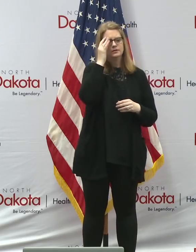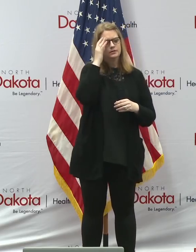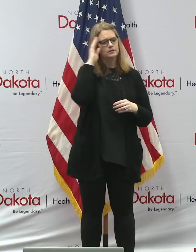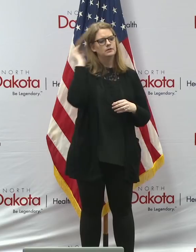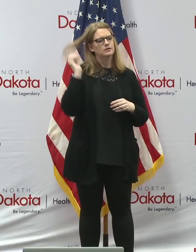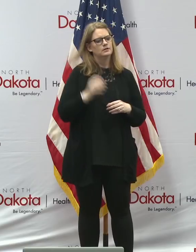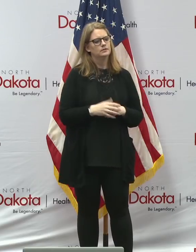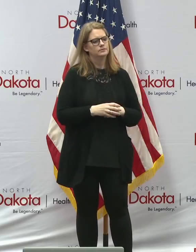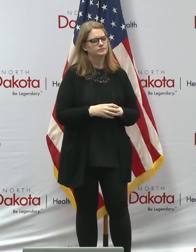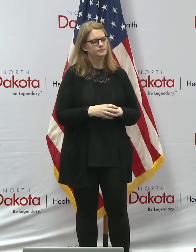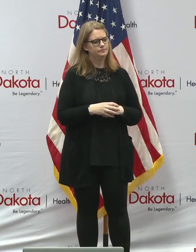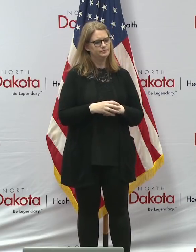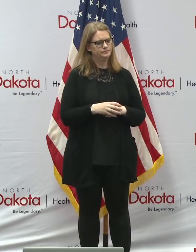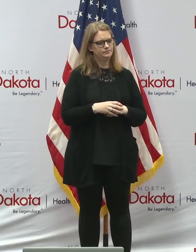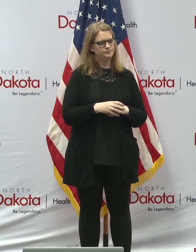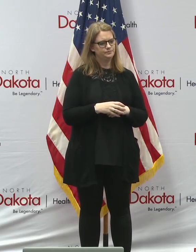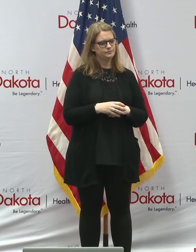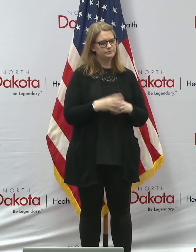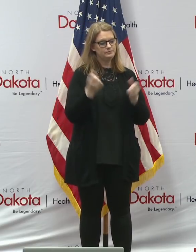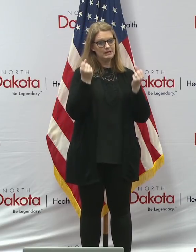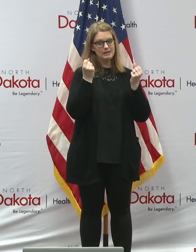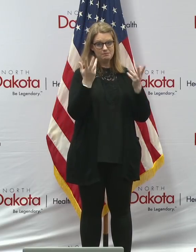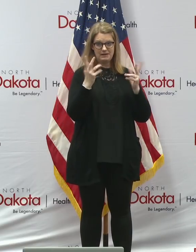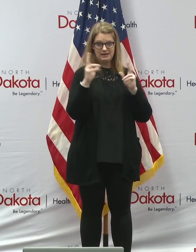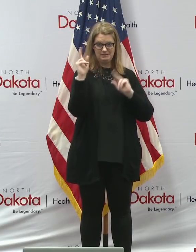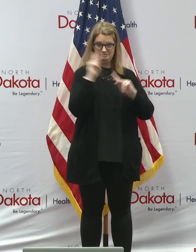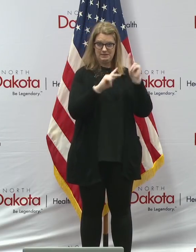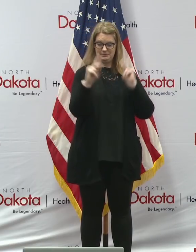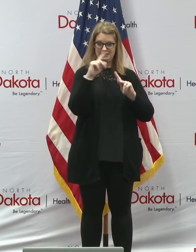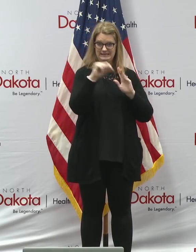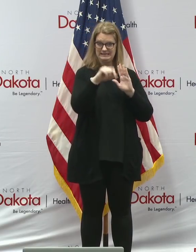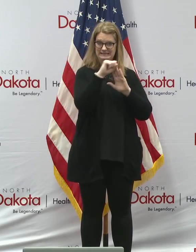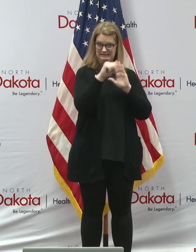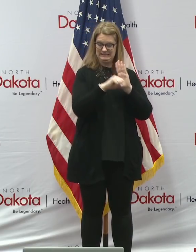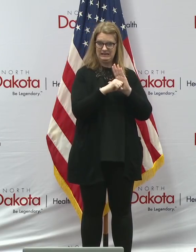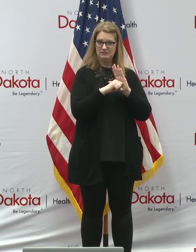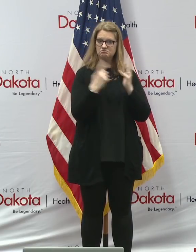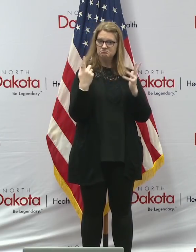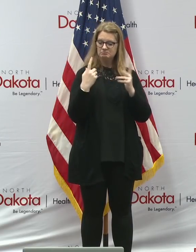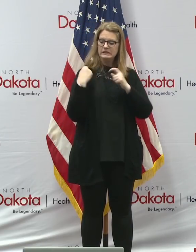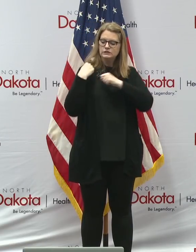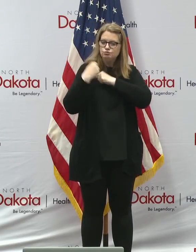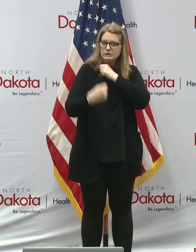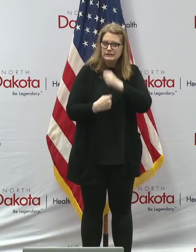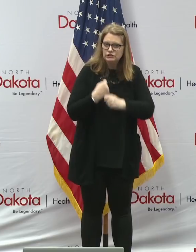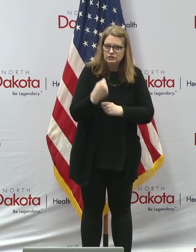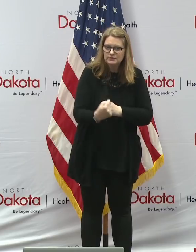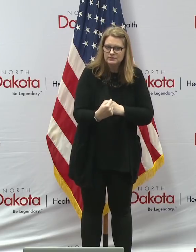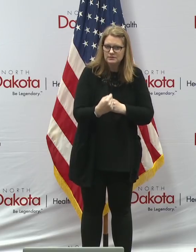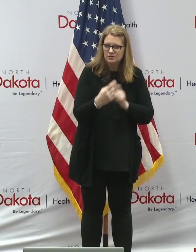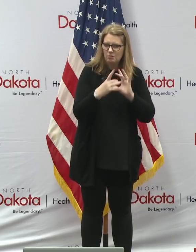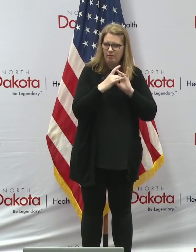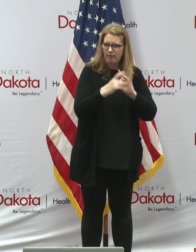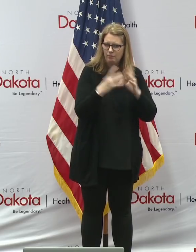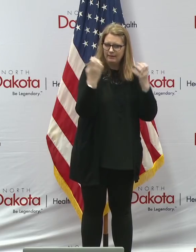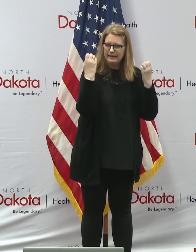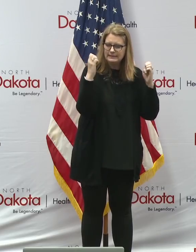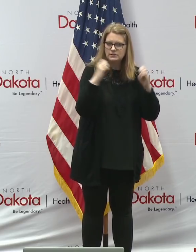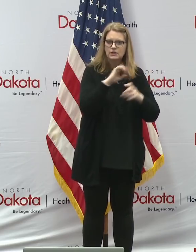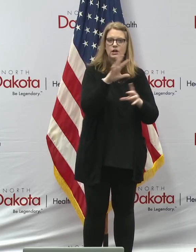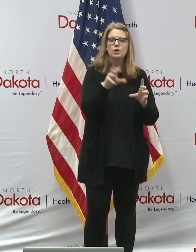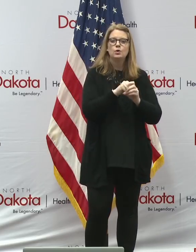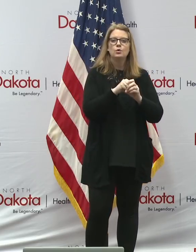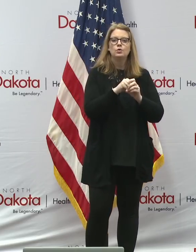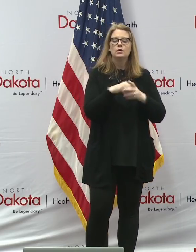among many in our state, there are certain traditions that go along with Easter, including